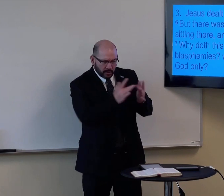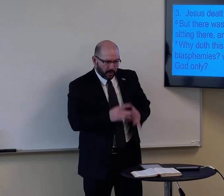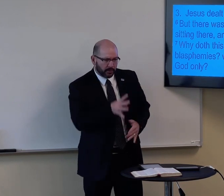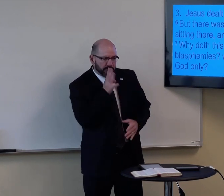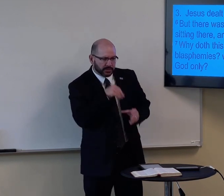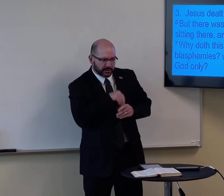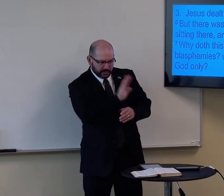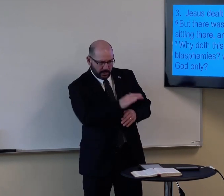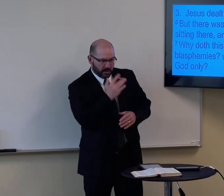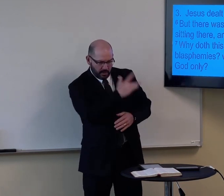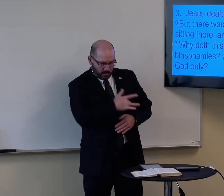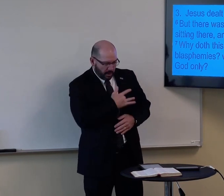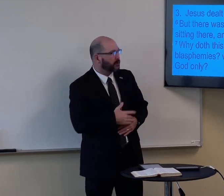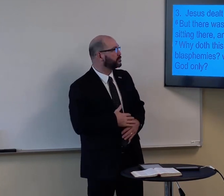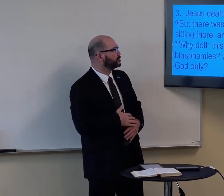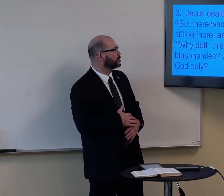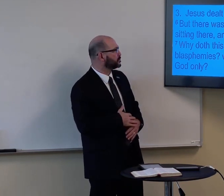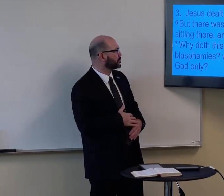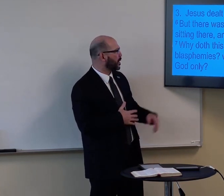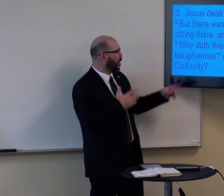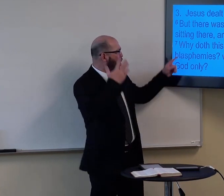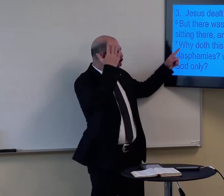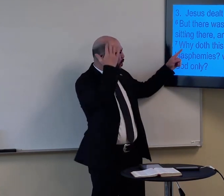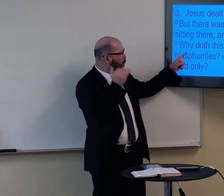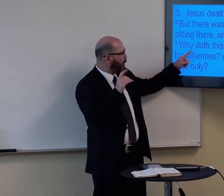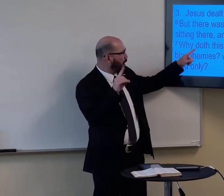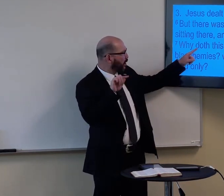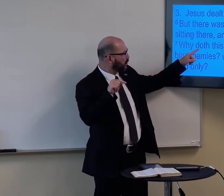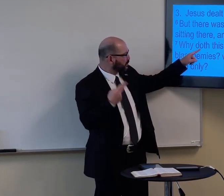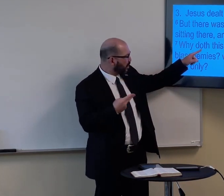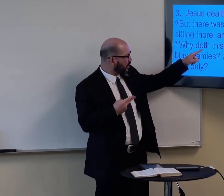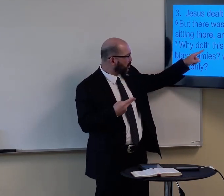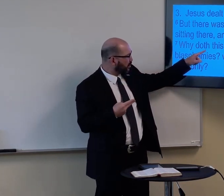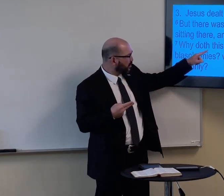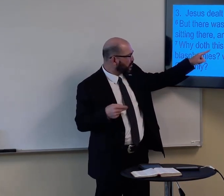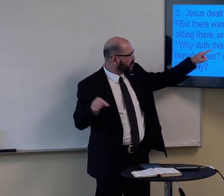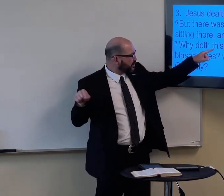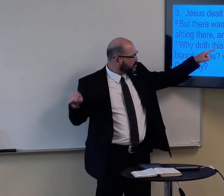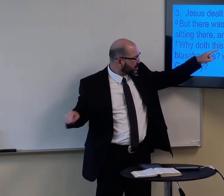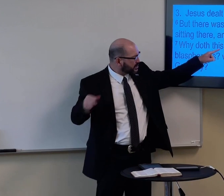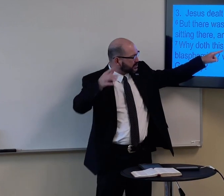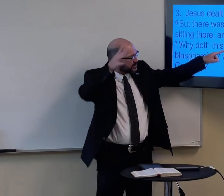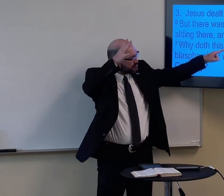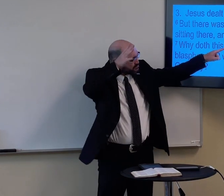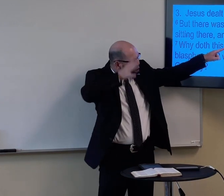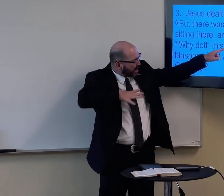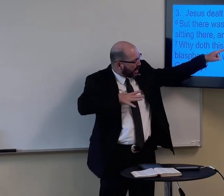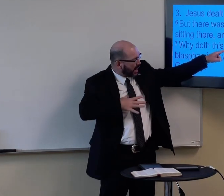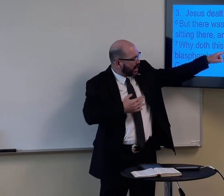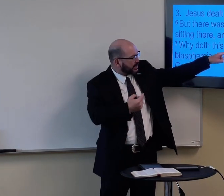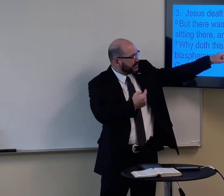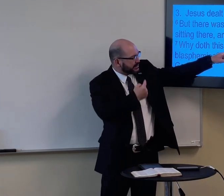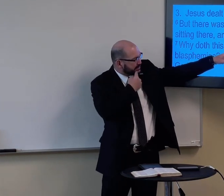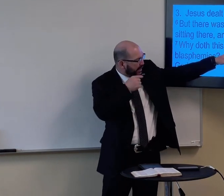and they reasoned in their hearts. Why does this man thus